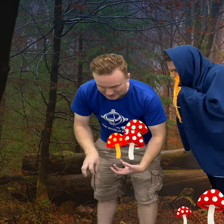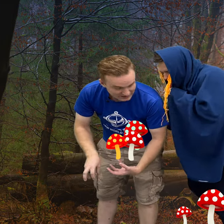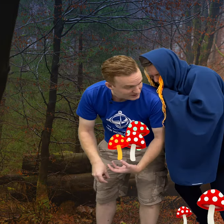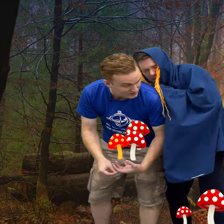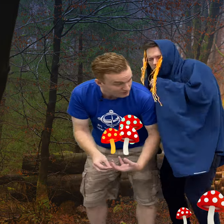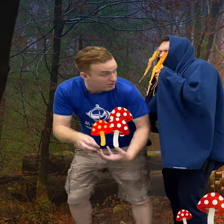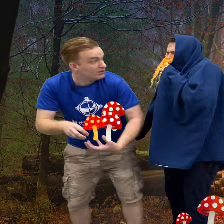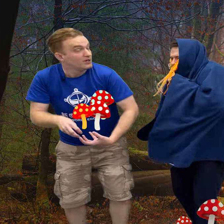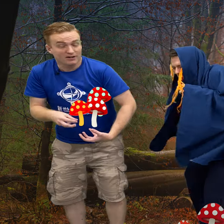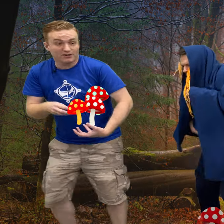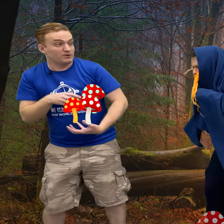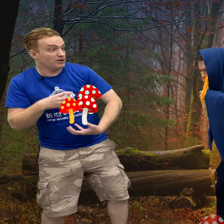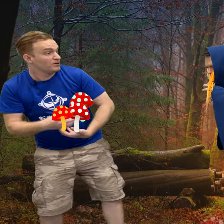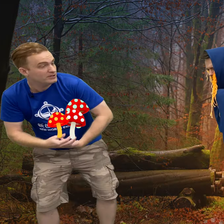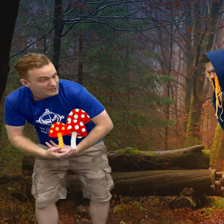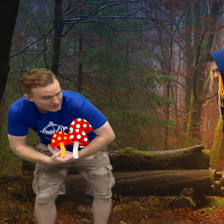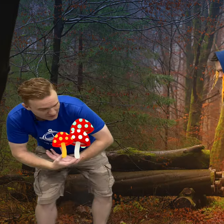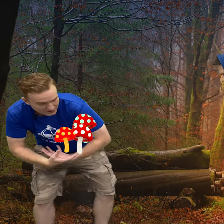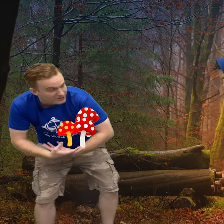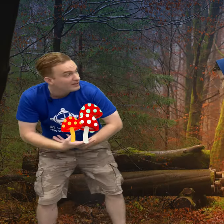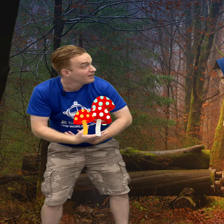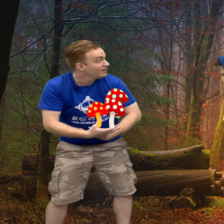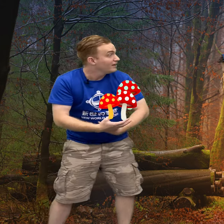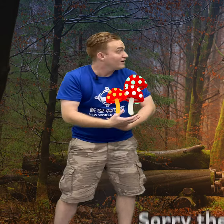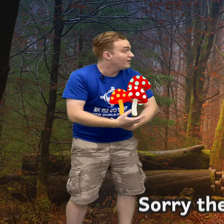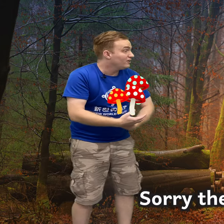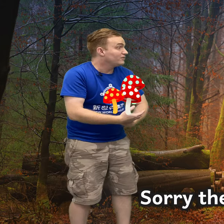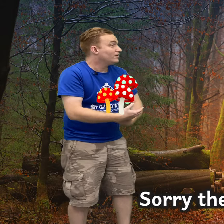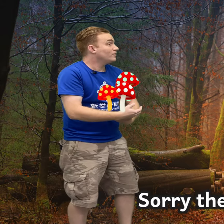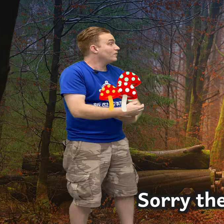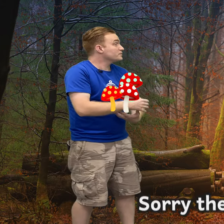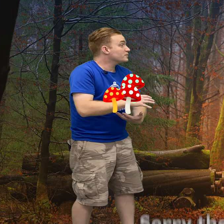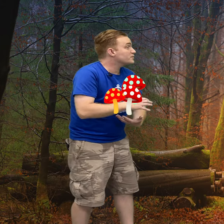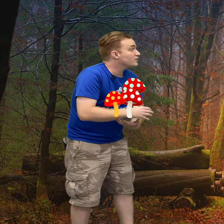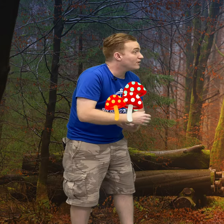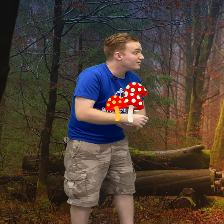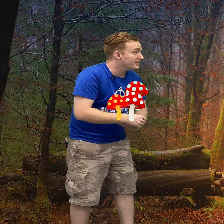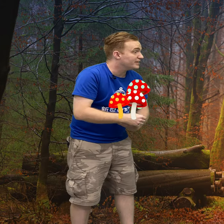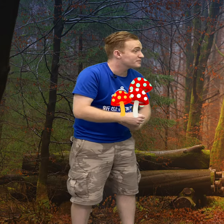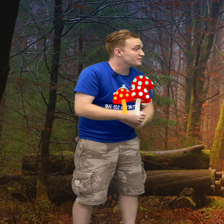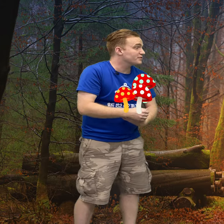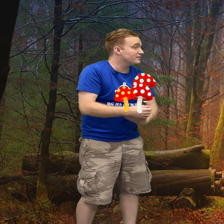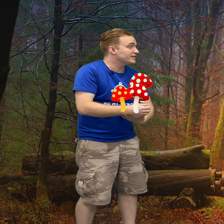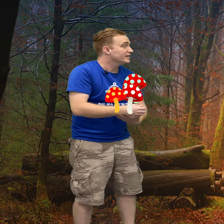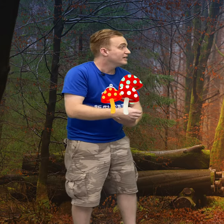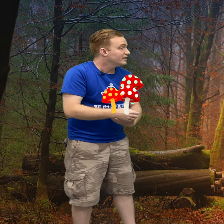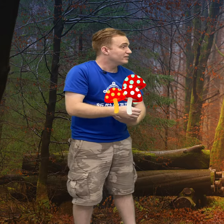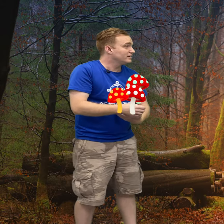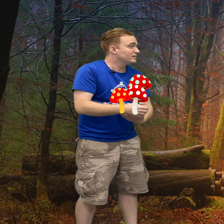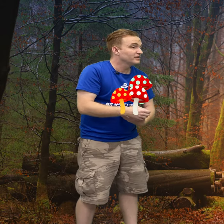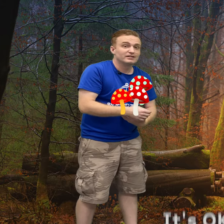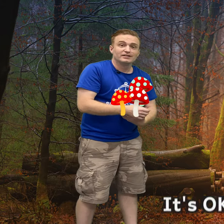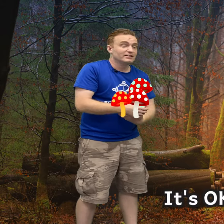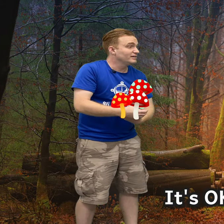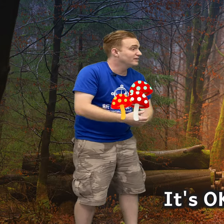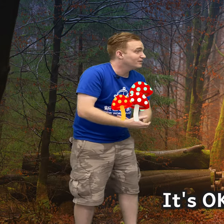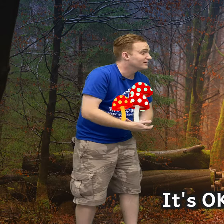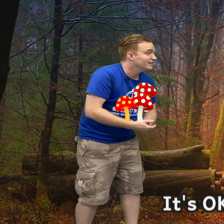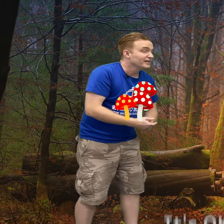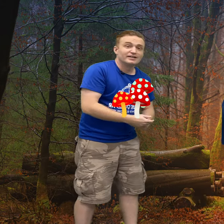Oh! Oh! Oh! Oh! Oh! Oh! Sorry there, kid. Oh, I'm so sorry. I'm so sorry. Oh, it's okay. My